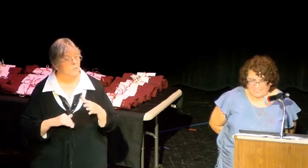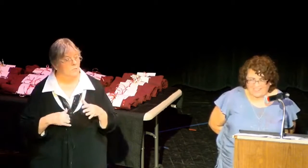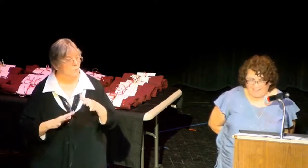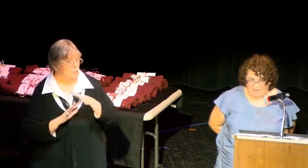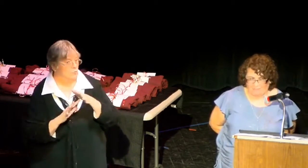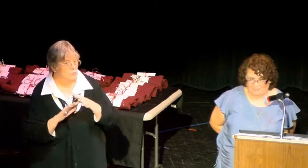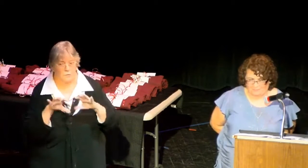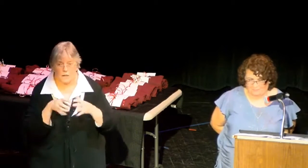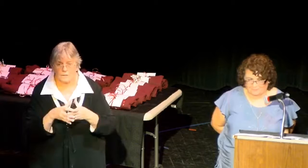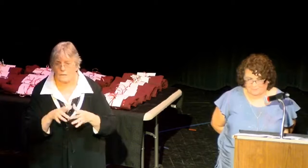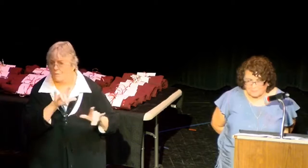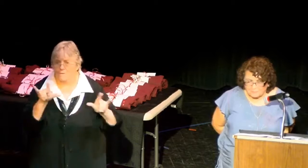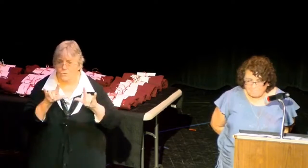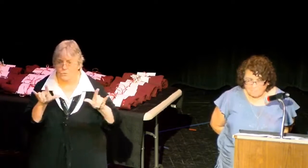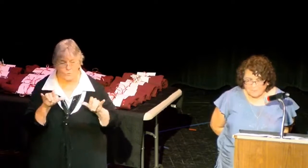stepping up.